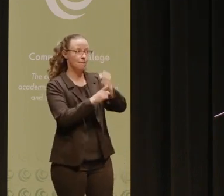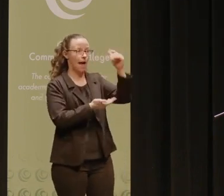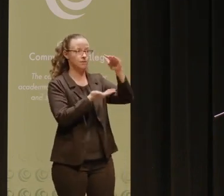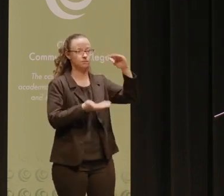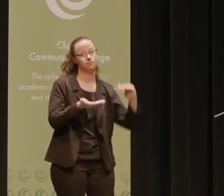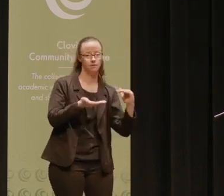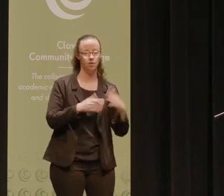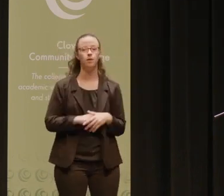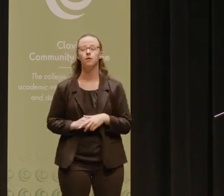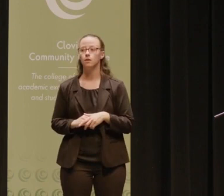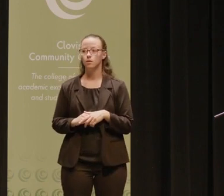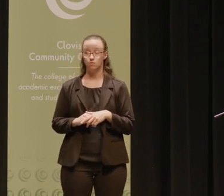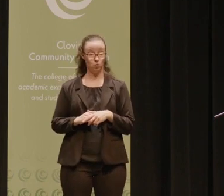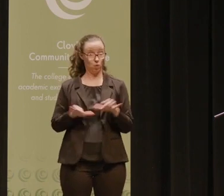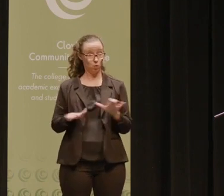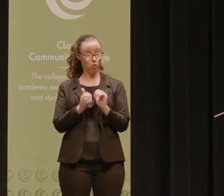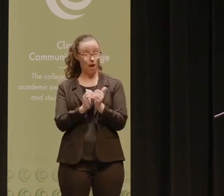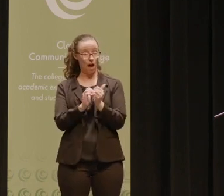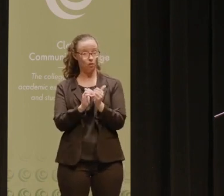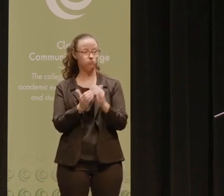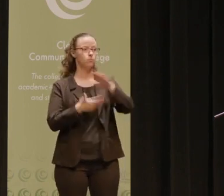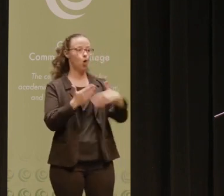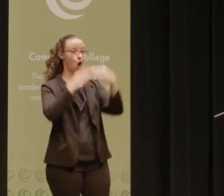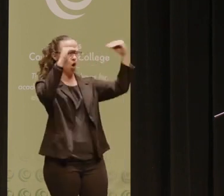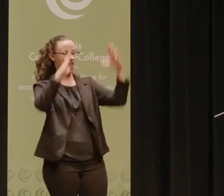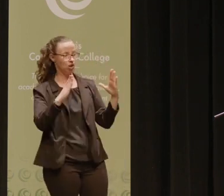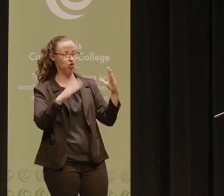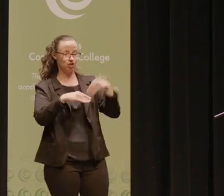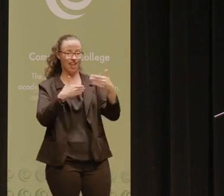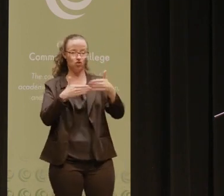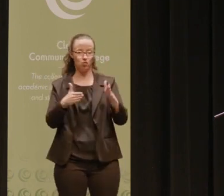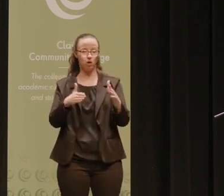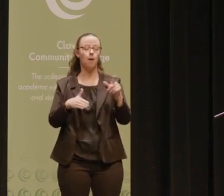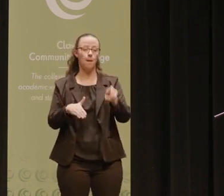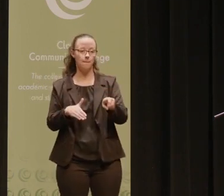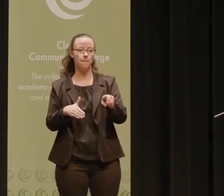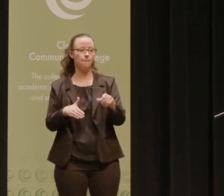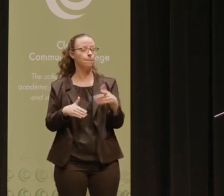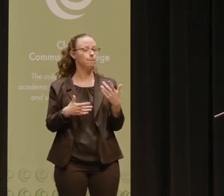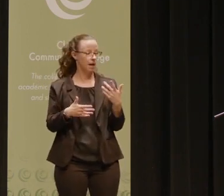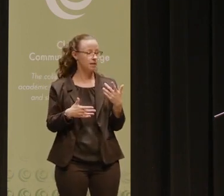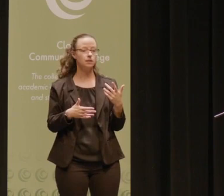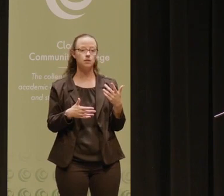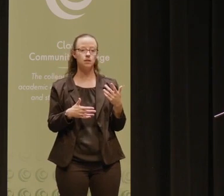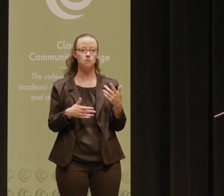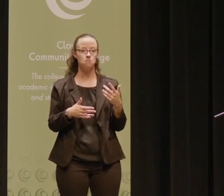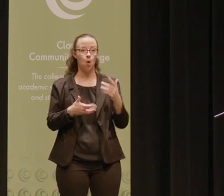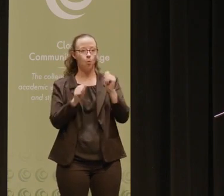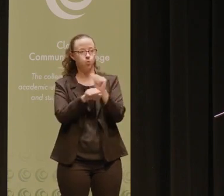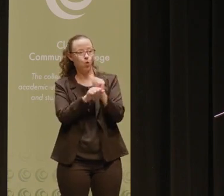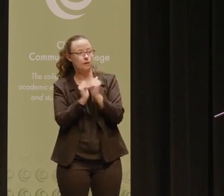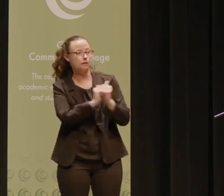And in order to do so, all educators, everyone in this room must bring, must bring, cannot, this cannot be achieved